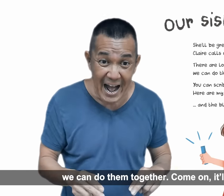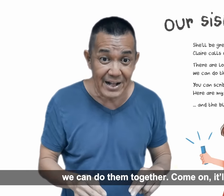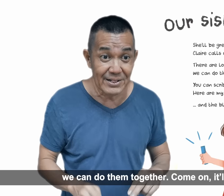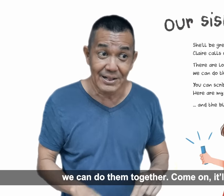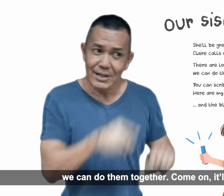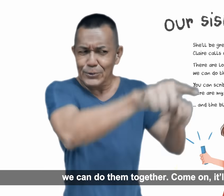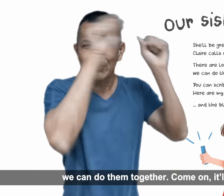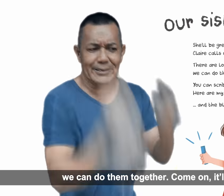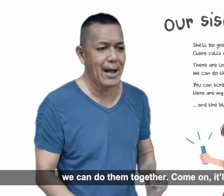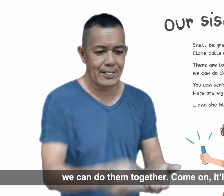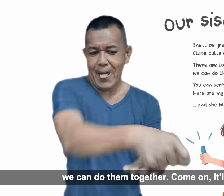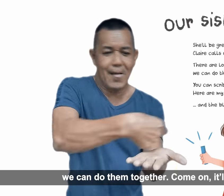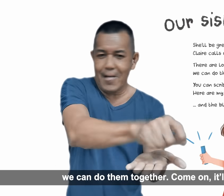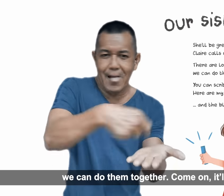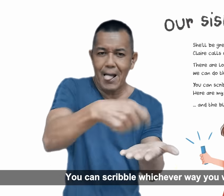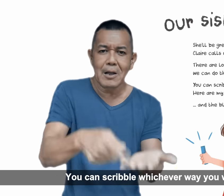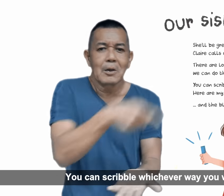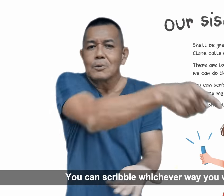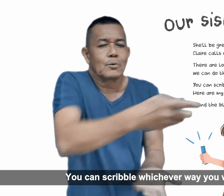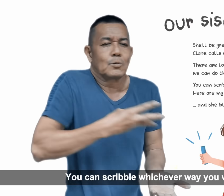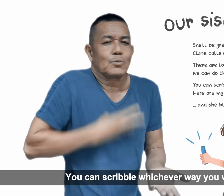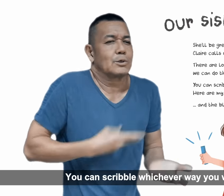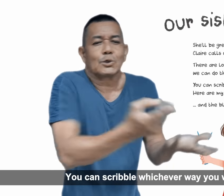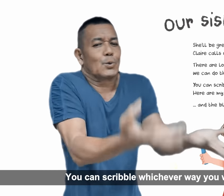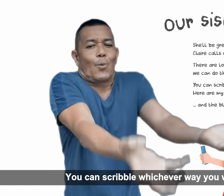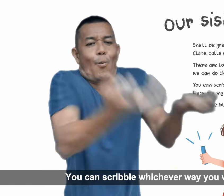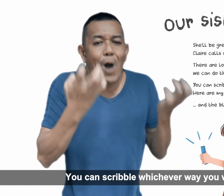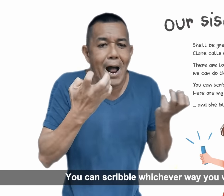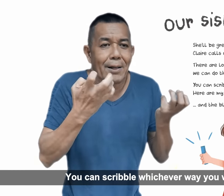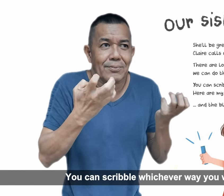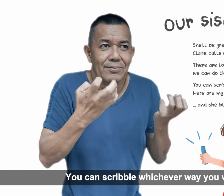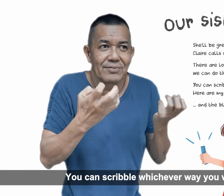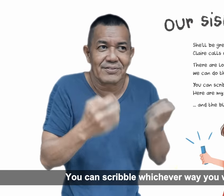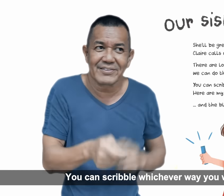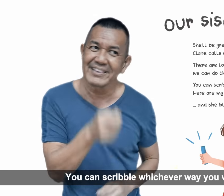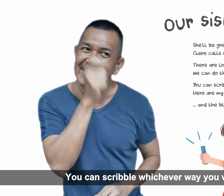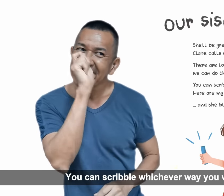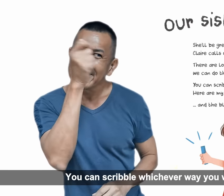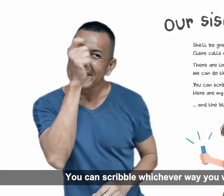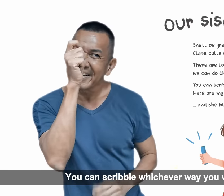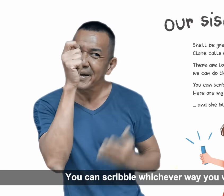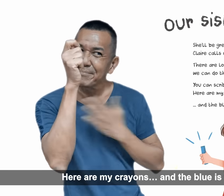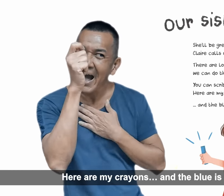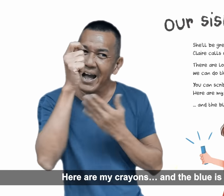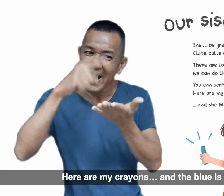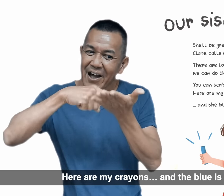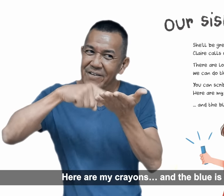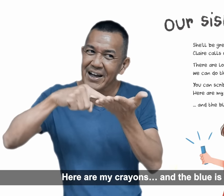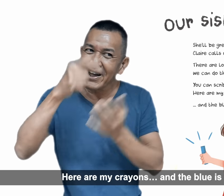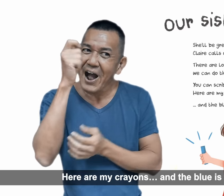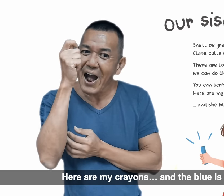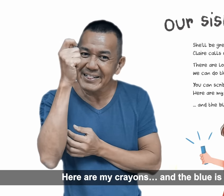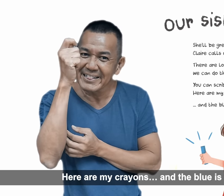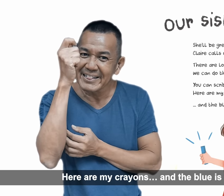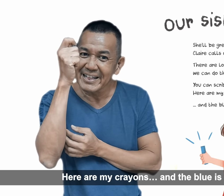on! It'll be fun! You can scribble whichever way you want to. Here are my